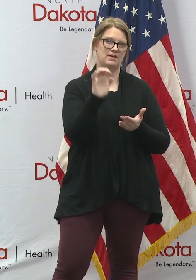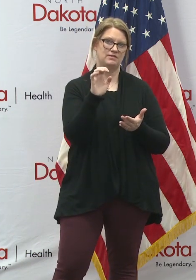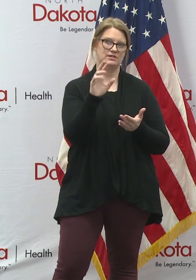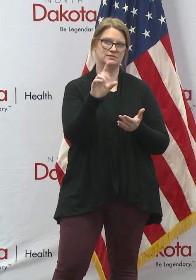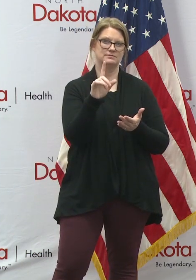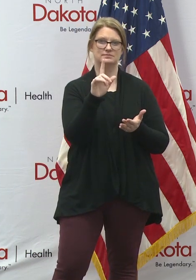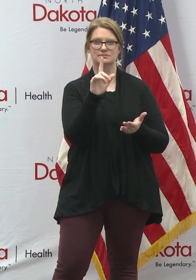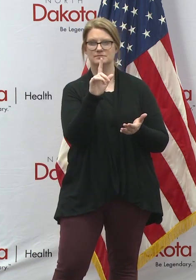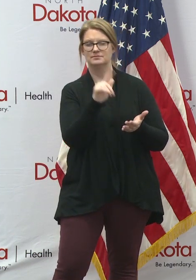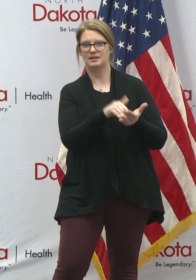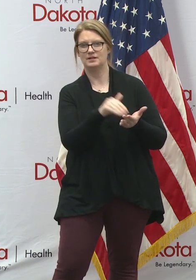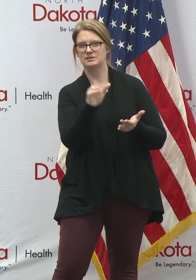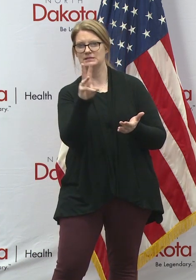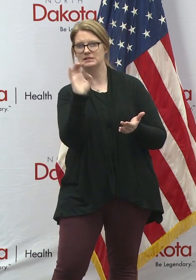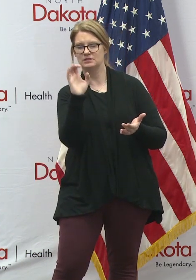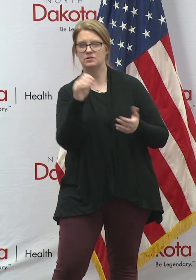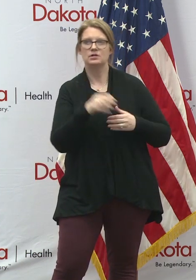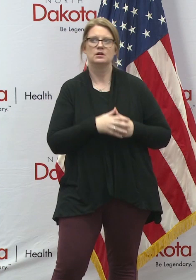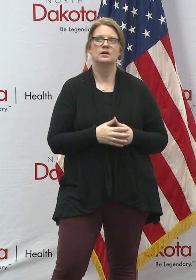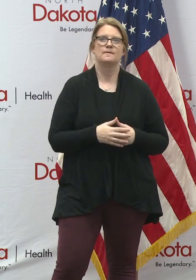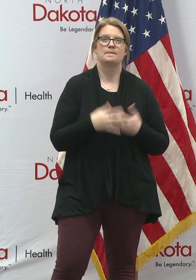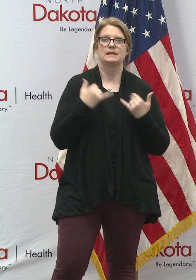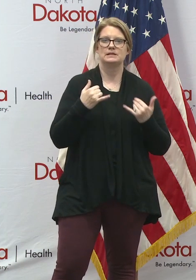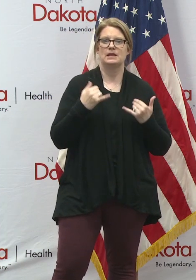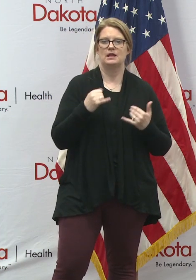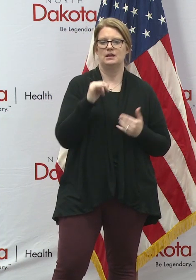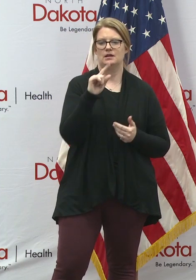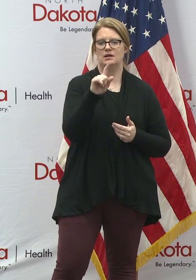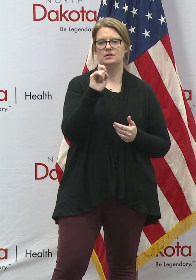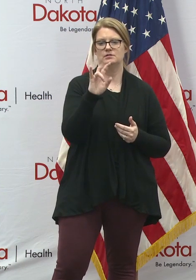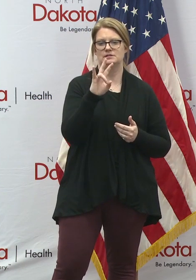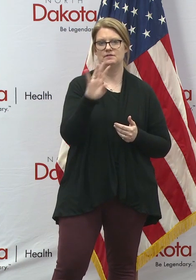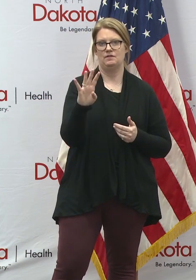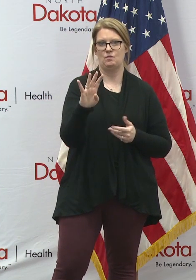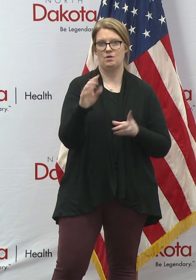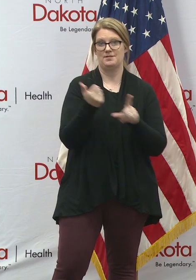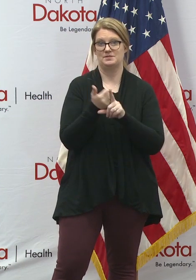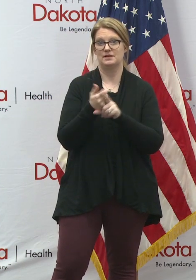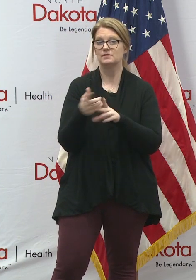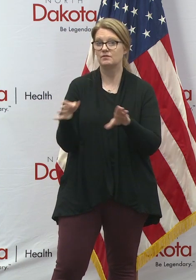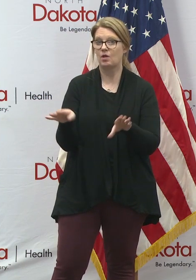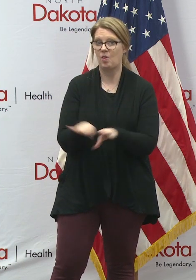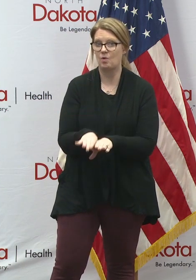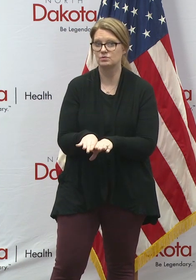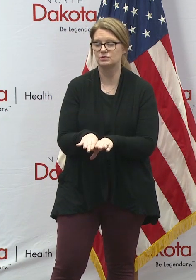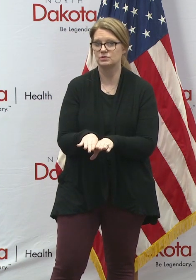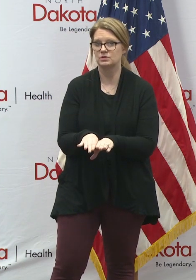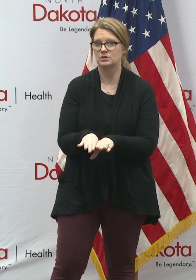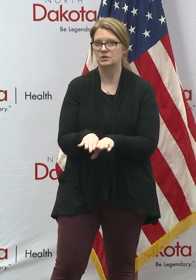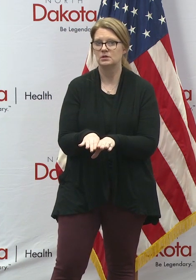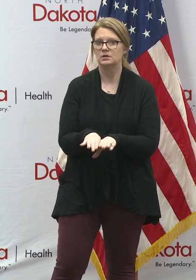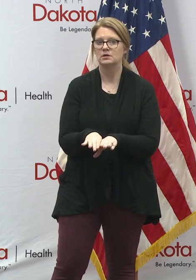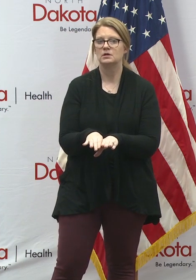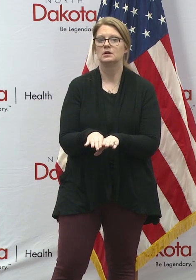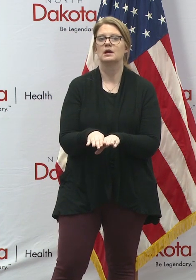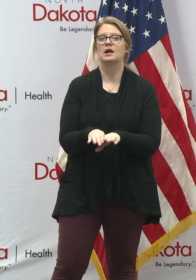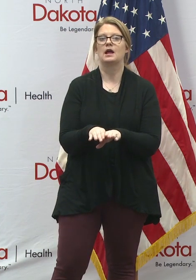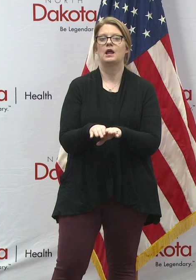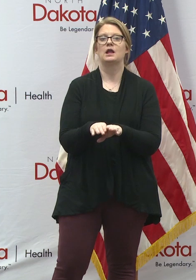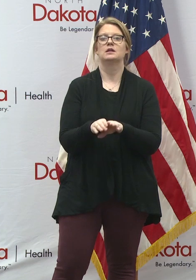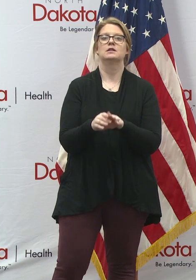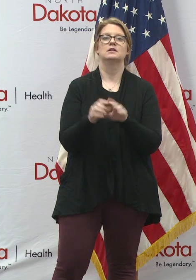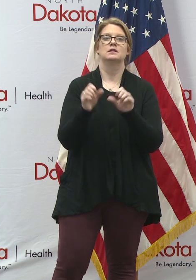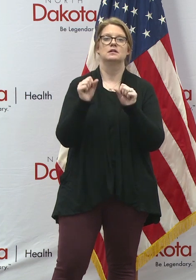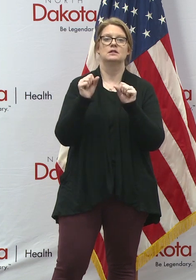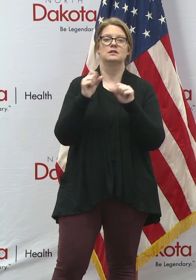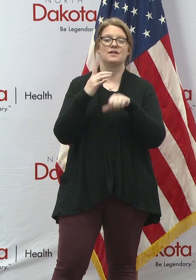As of today, 174 have closed and our capacity is down since the start